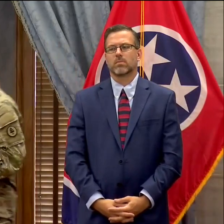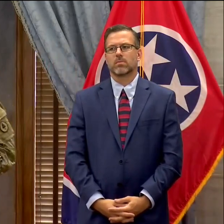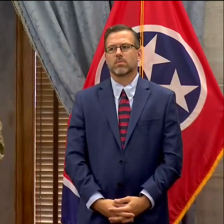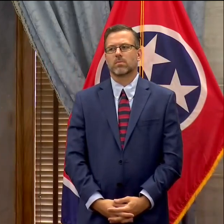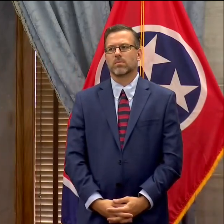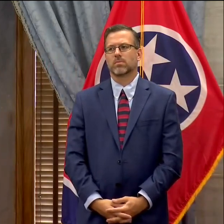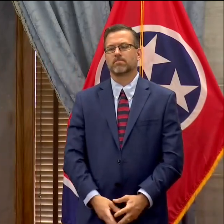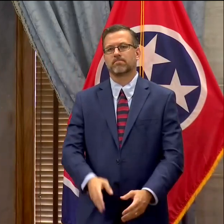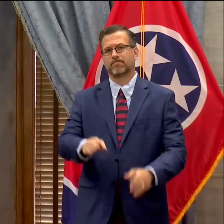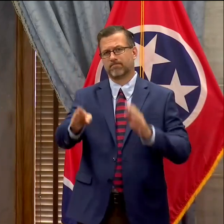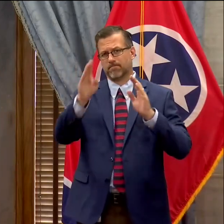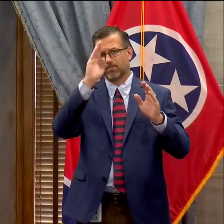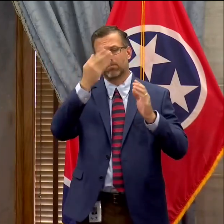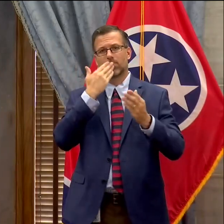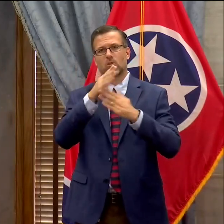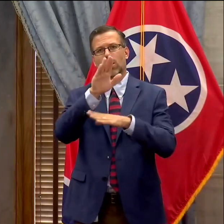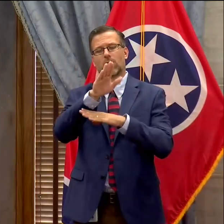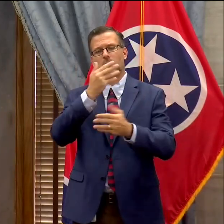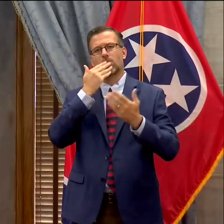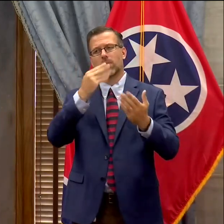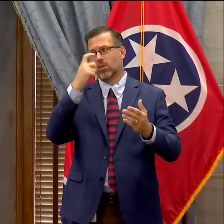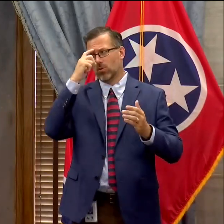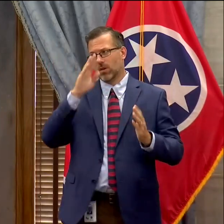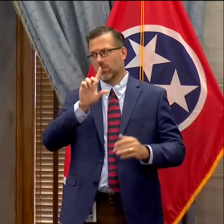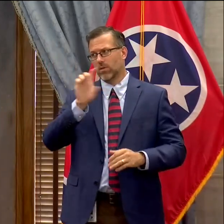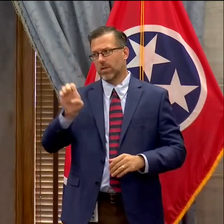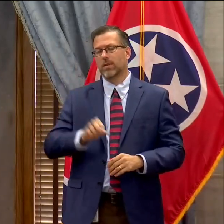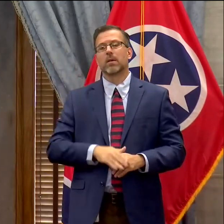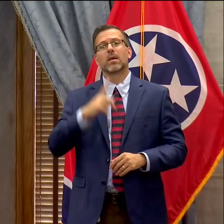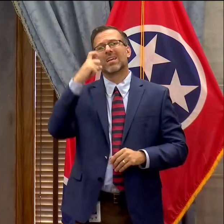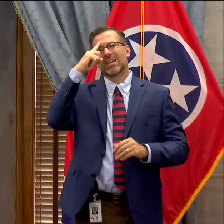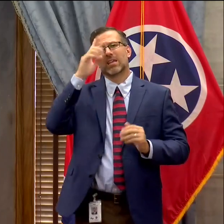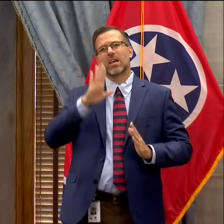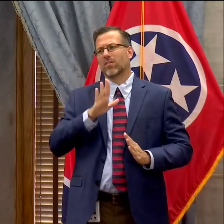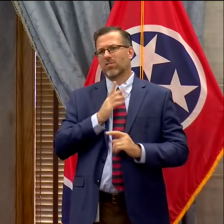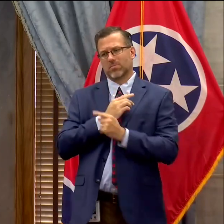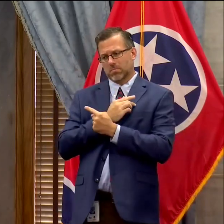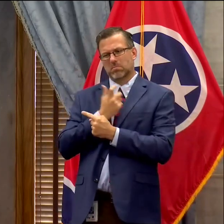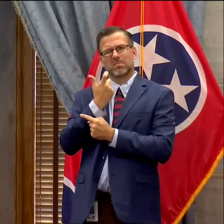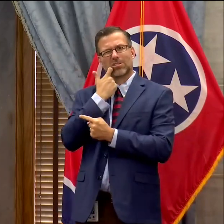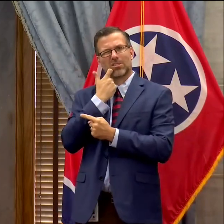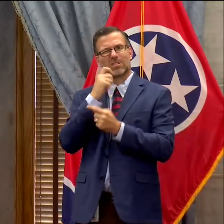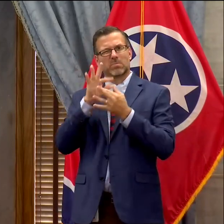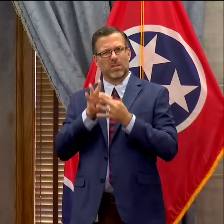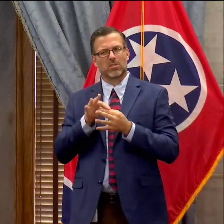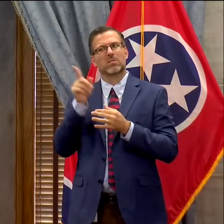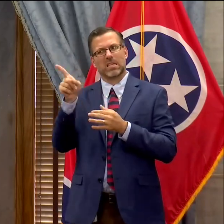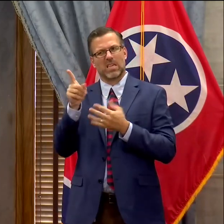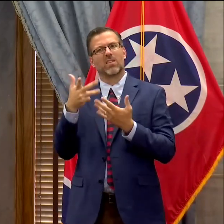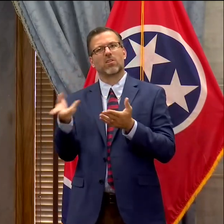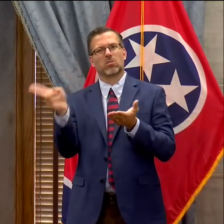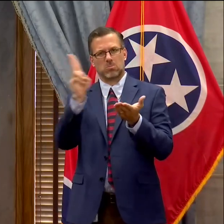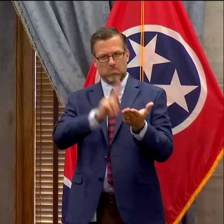Yes, sir. Good afternoon. Thank you, Governor. So the Governor mentioned signing the executive order, which makes up the pay